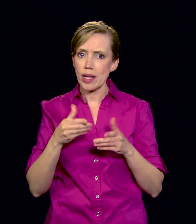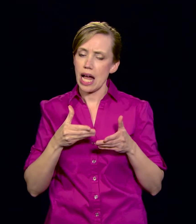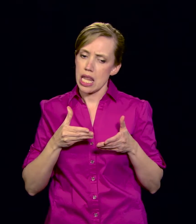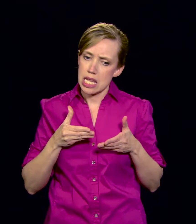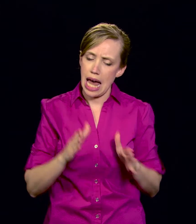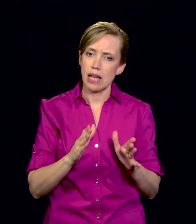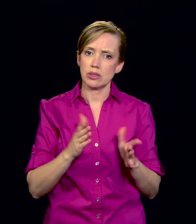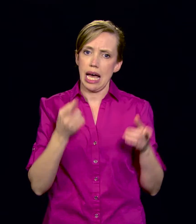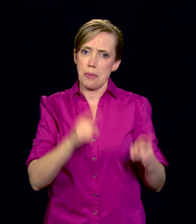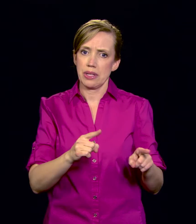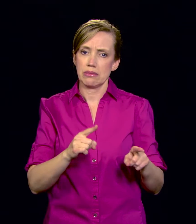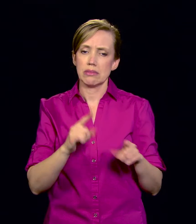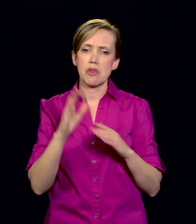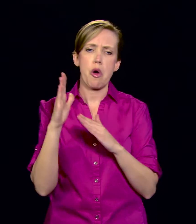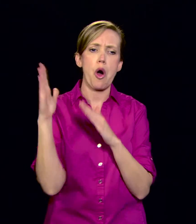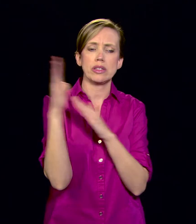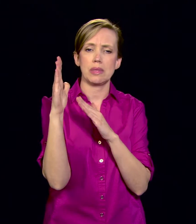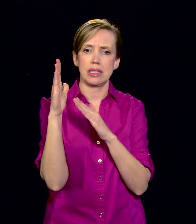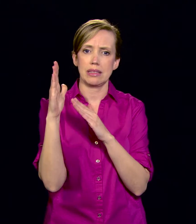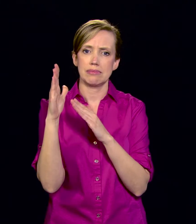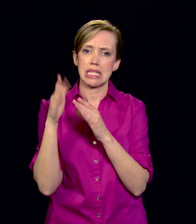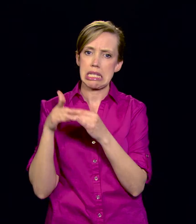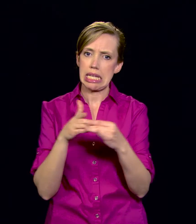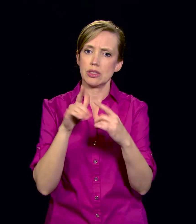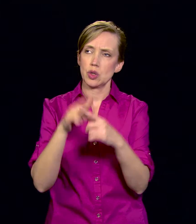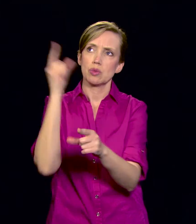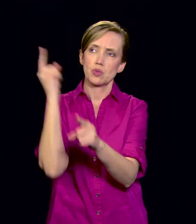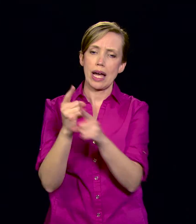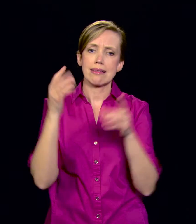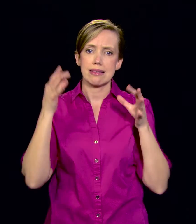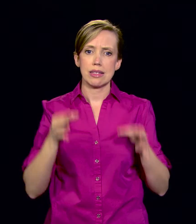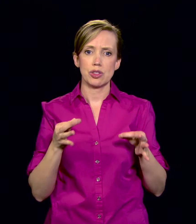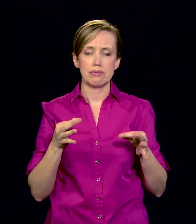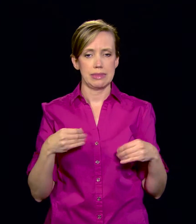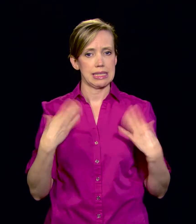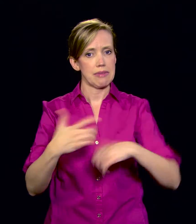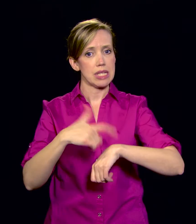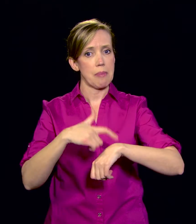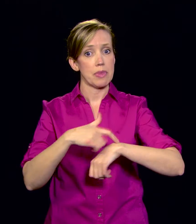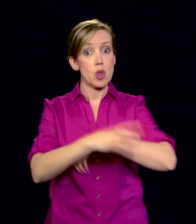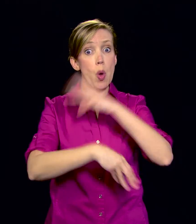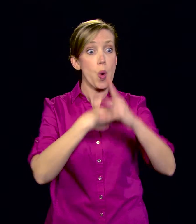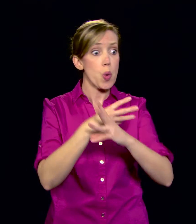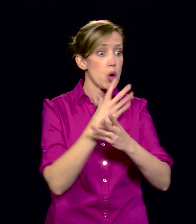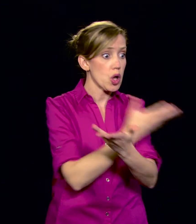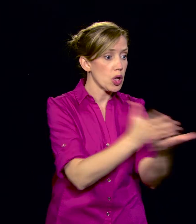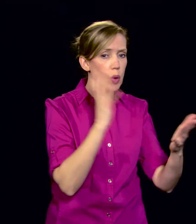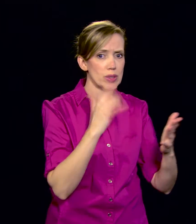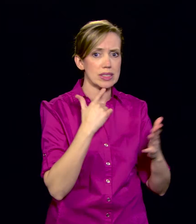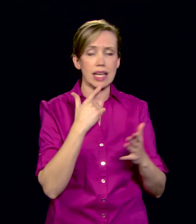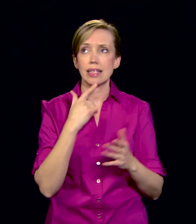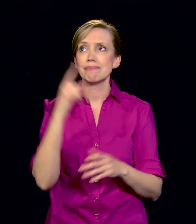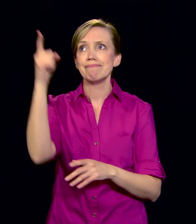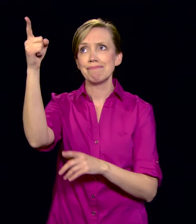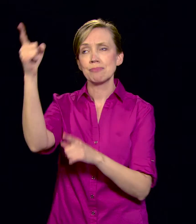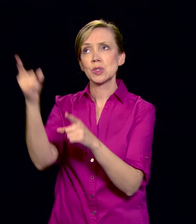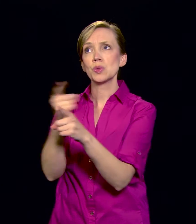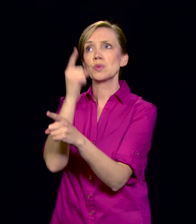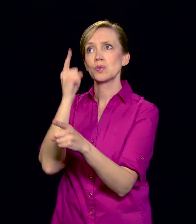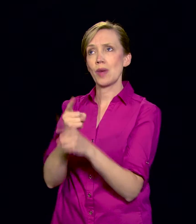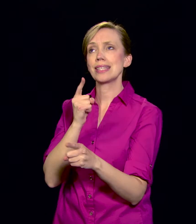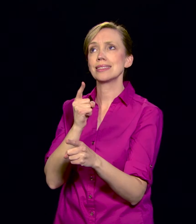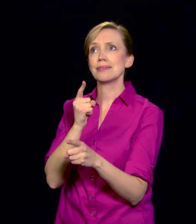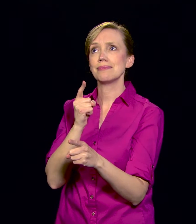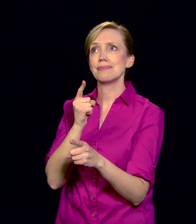ultimately will prove to have been the right decision. Just give it time, and the world will say that everything God did, He did right.